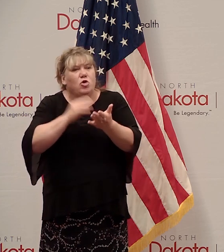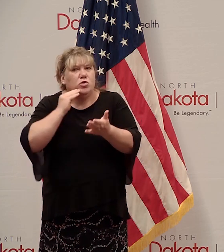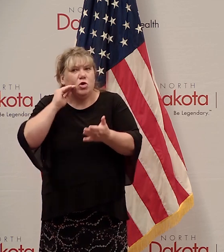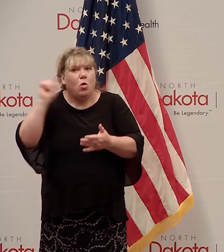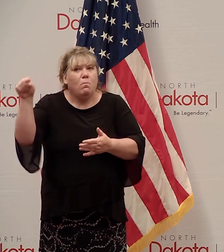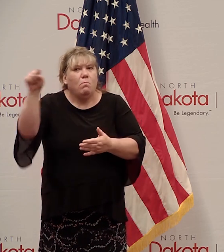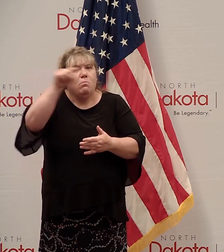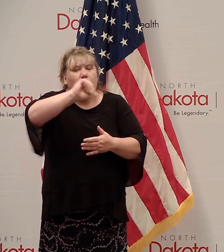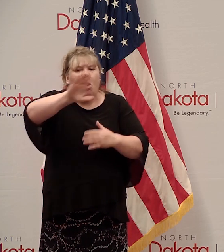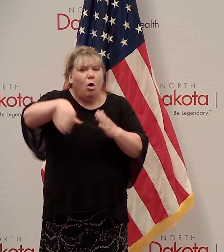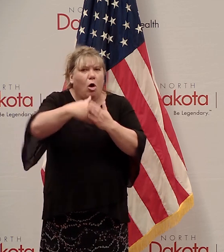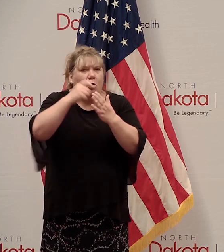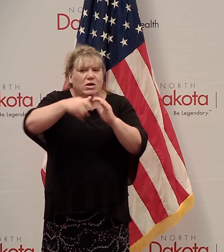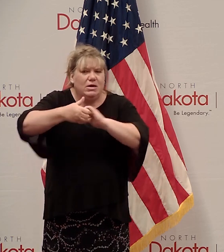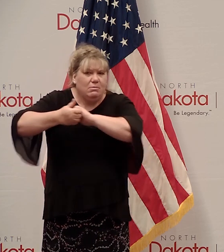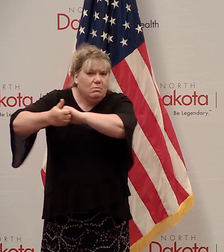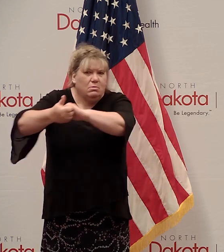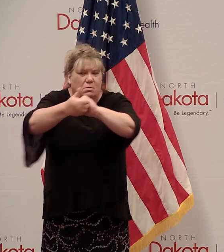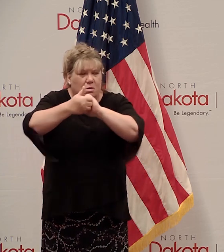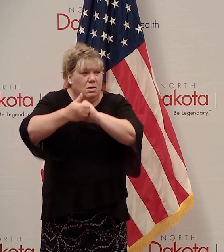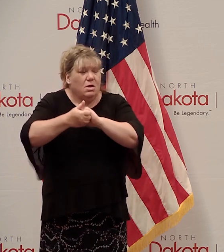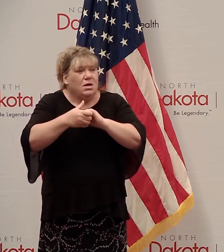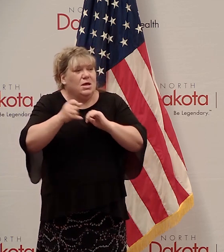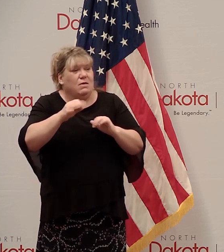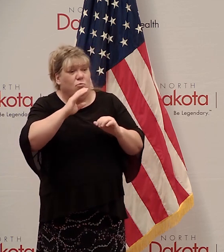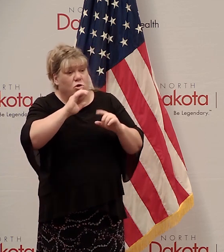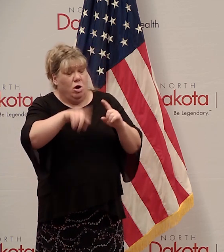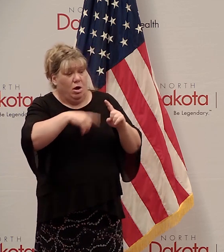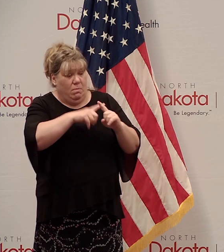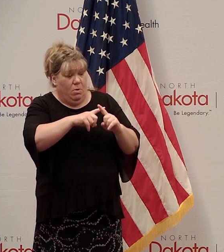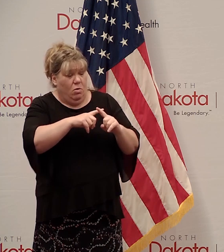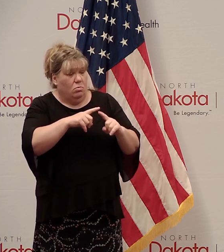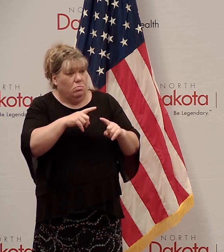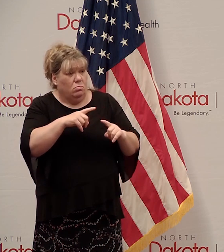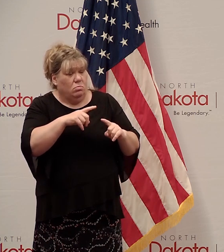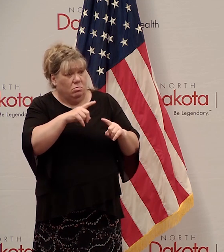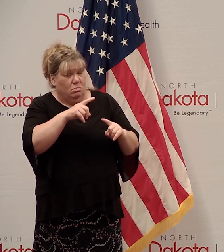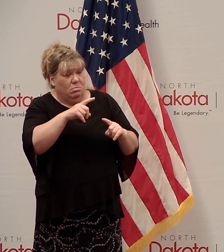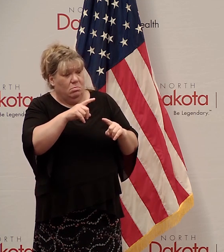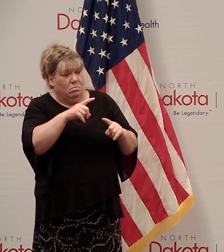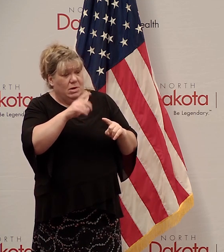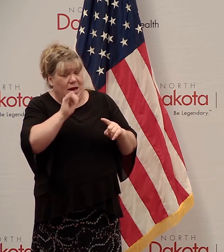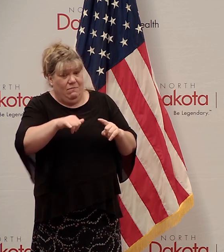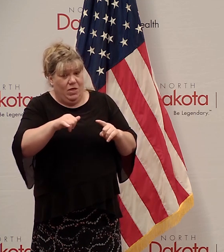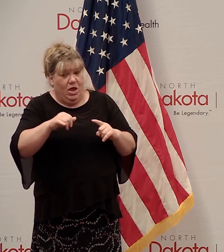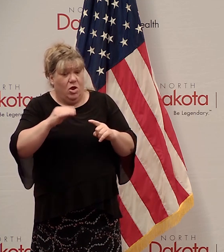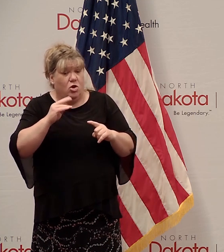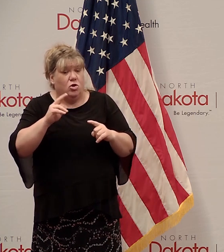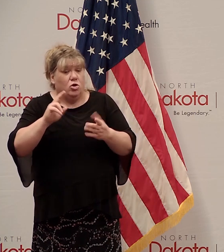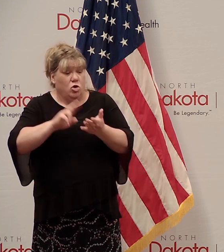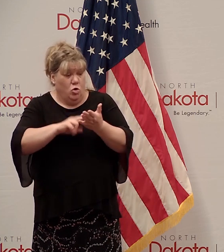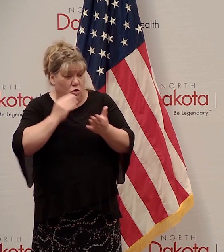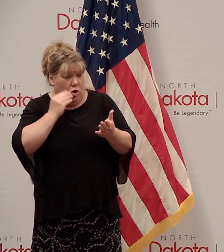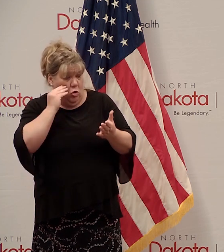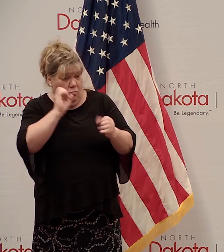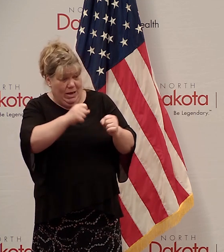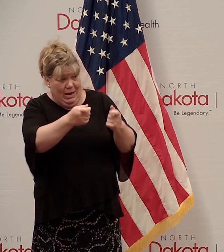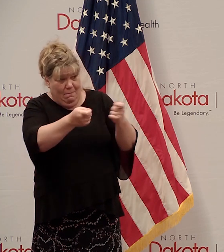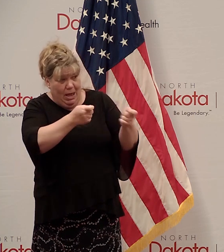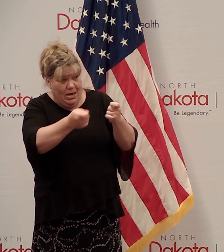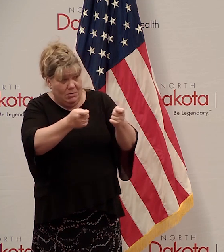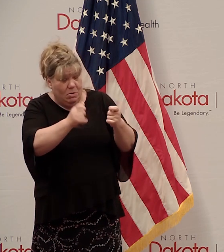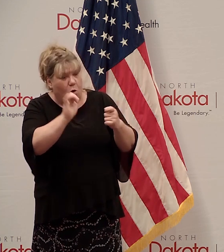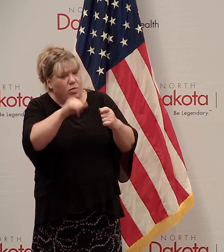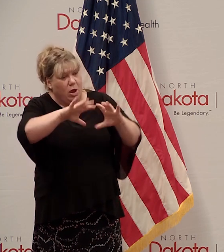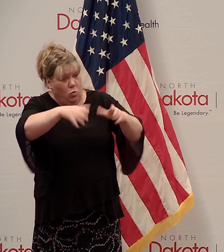if we're talking about a nursing home resident, and then understanding where that, if that nursing home can manage it, or that